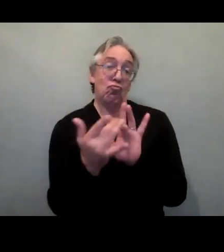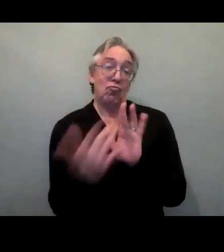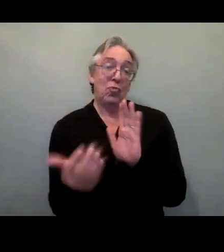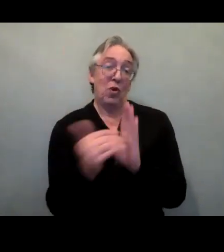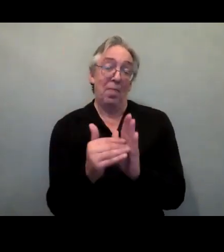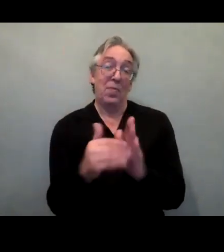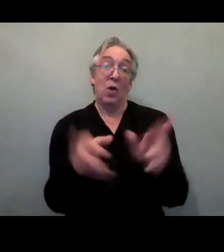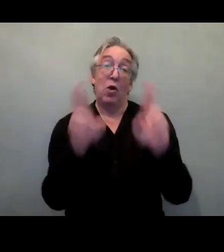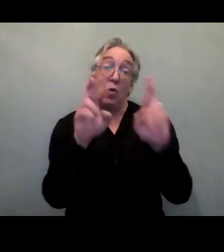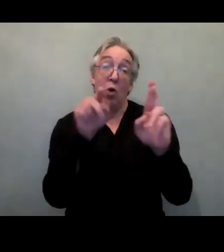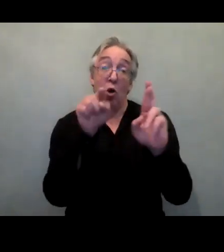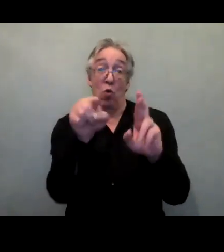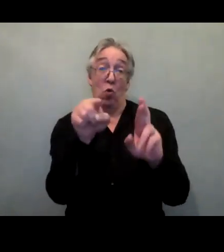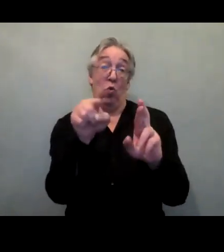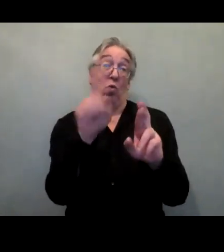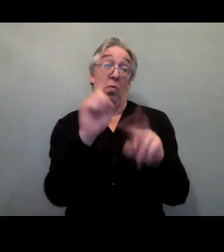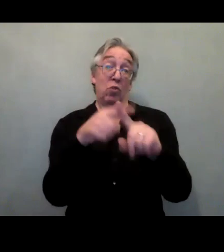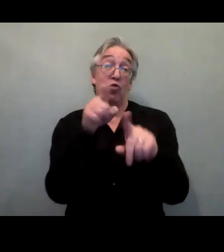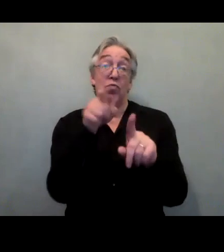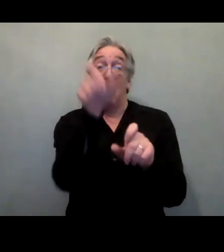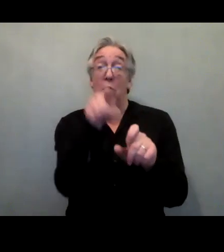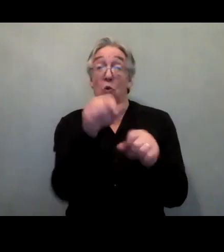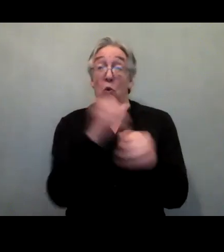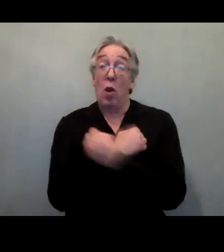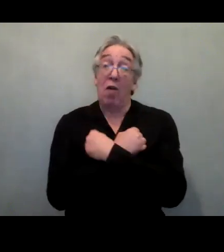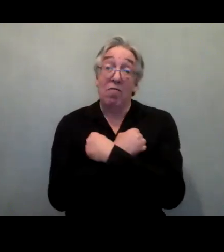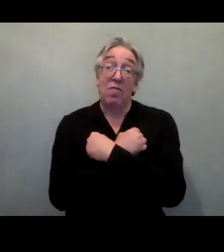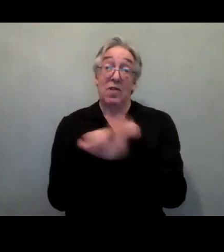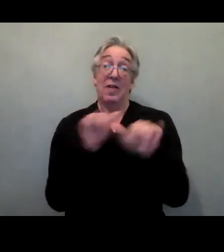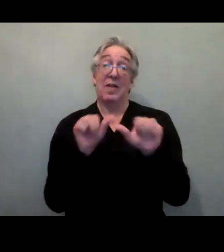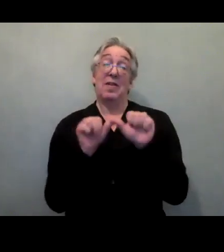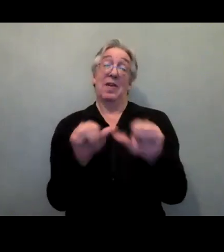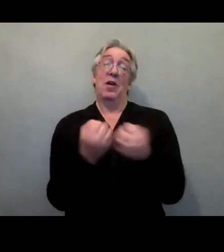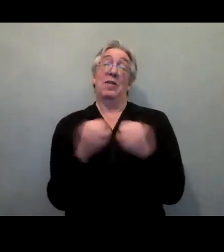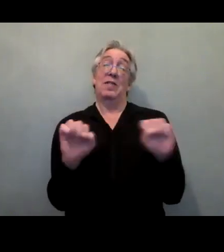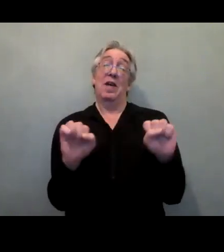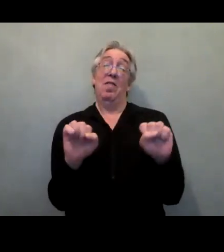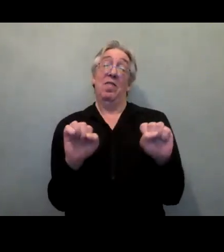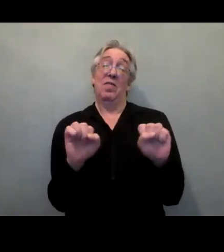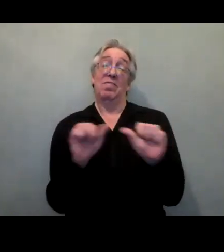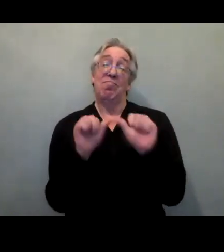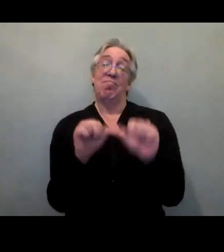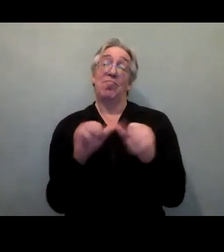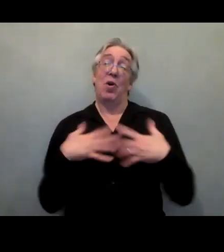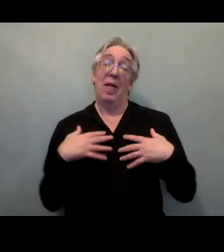loved ones to stay safe and stay healthy and goodbye from us. Thank you. Thank